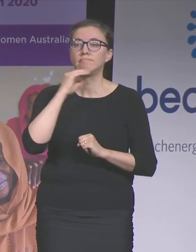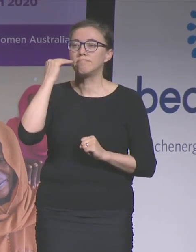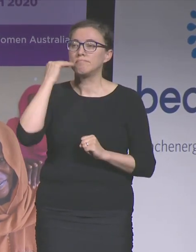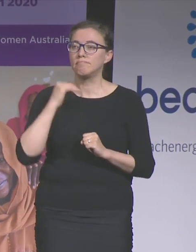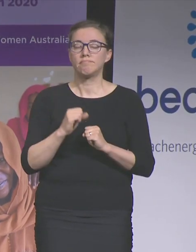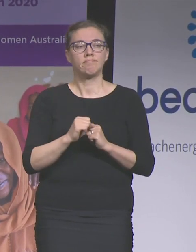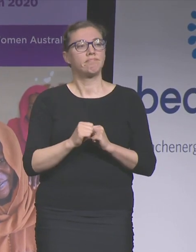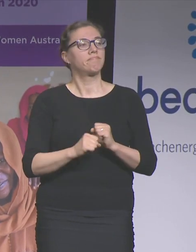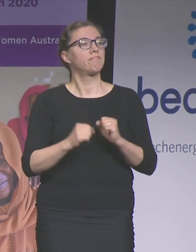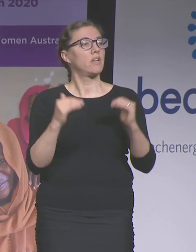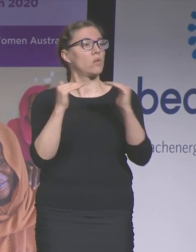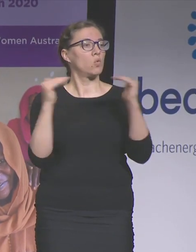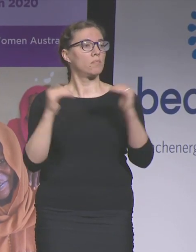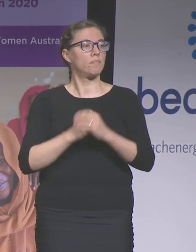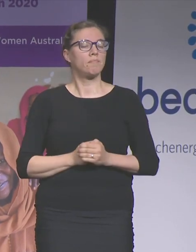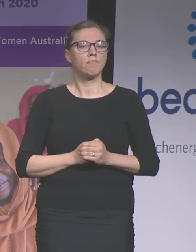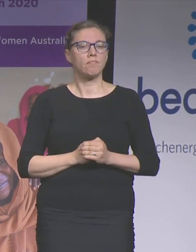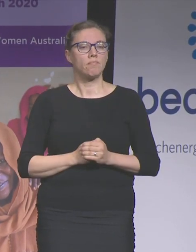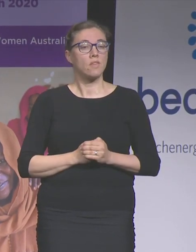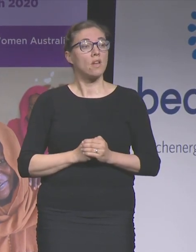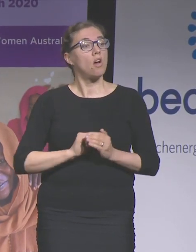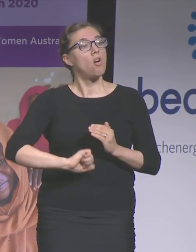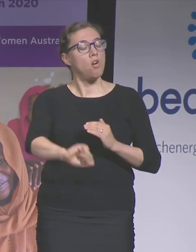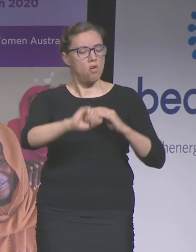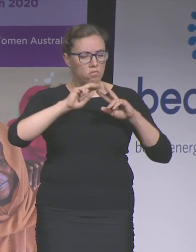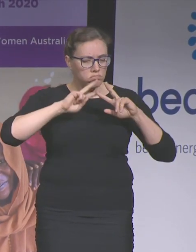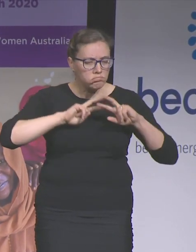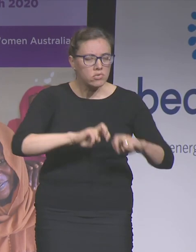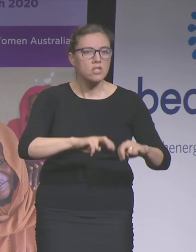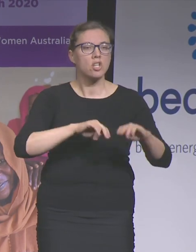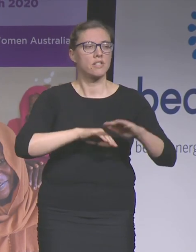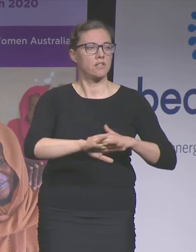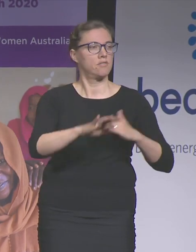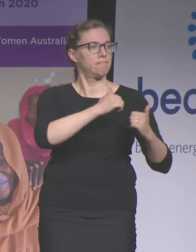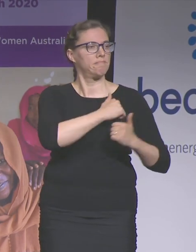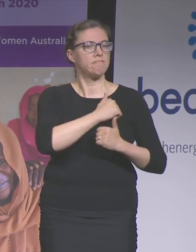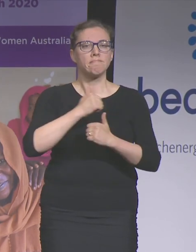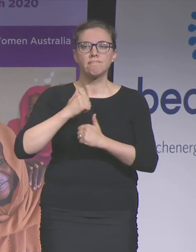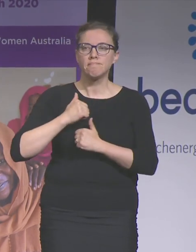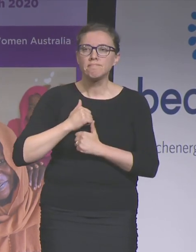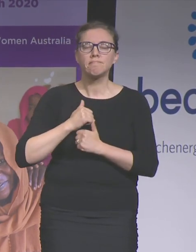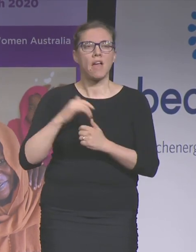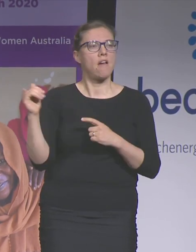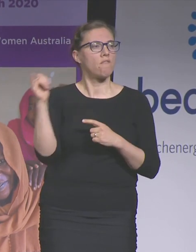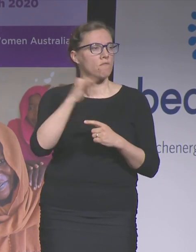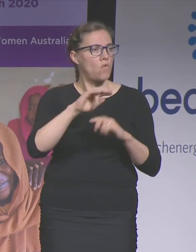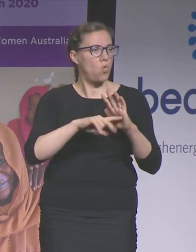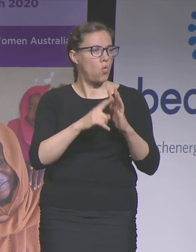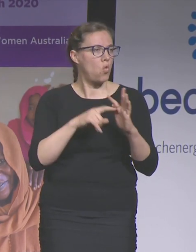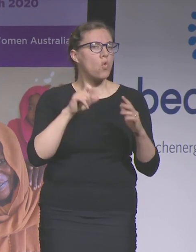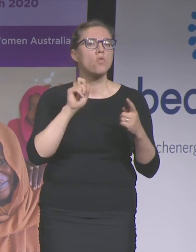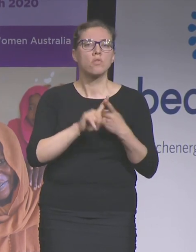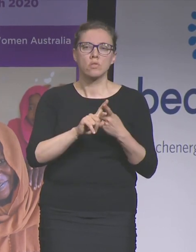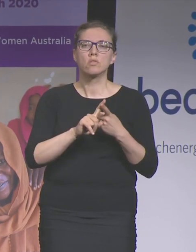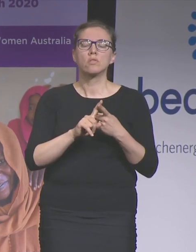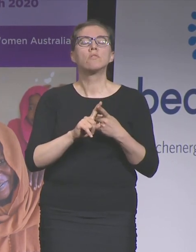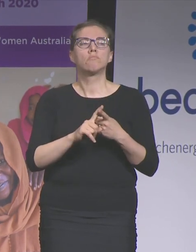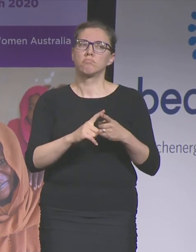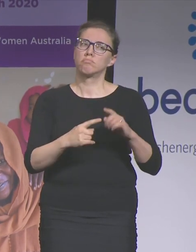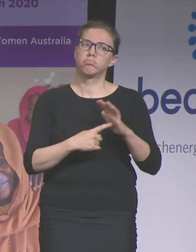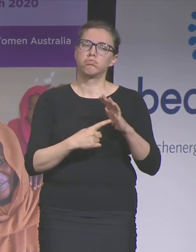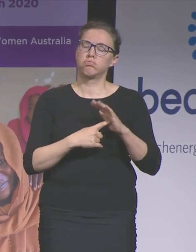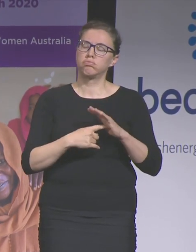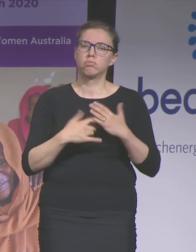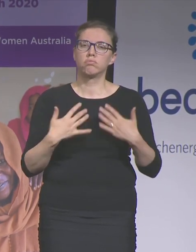in the Australian Defence Force led to sweeping cultural reforms. She established and convenes the globally recognised male